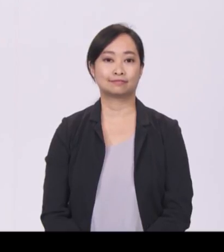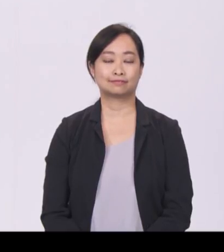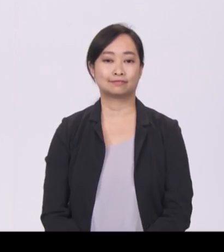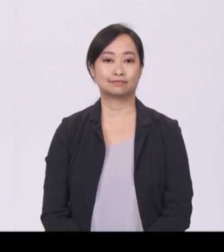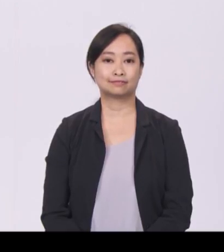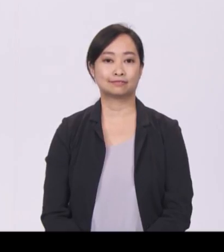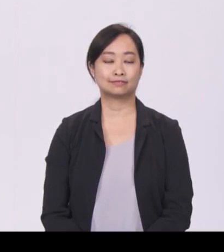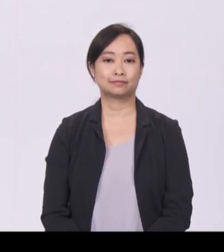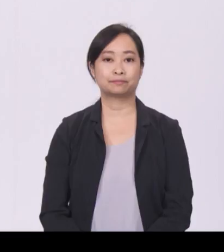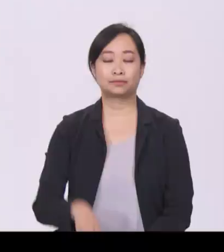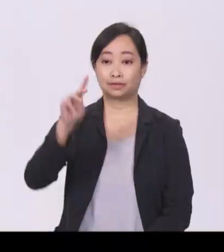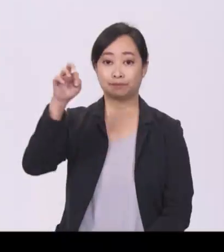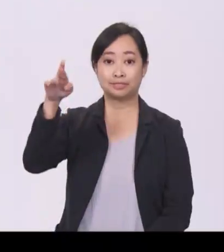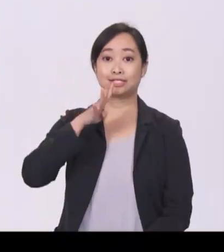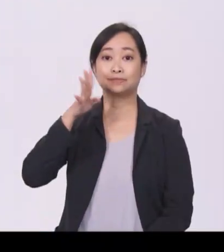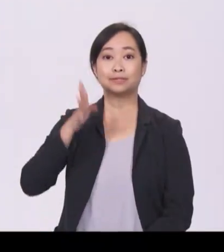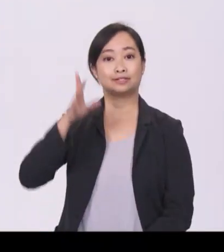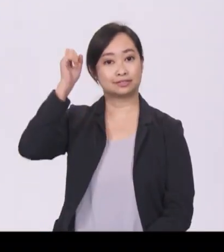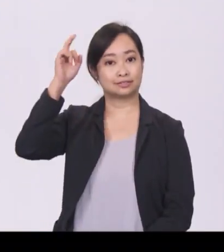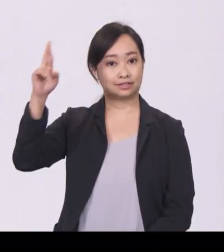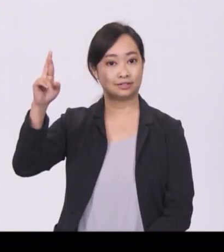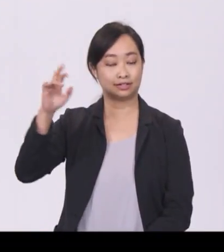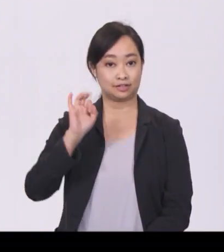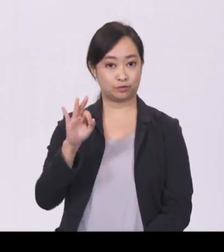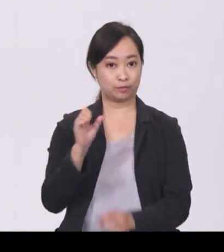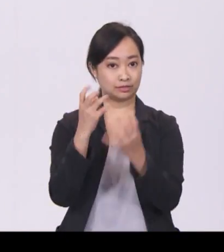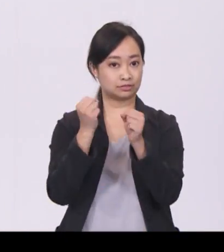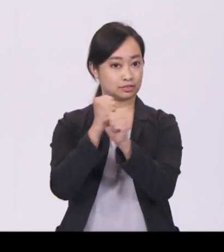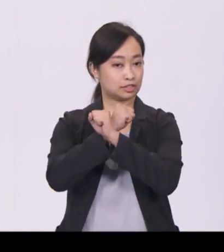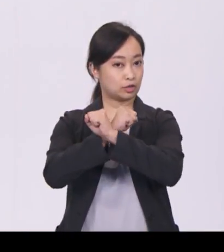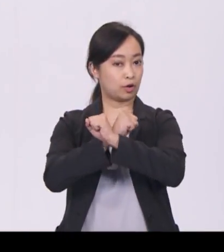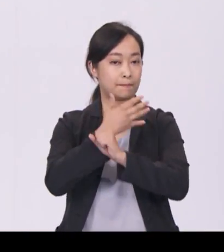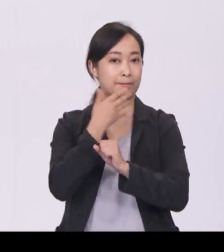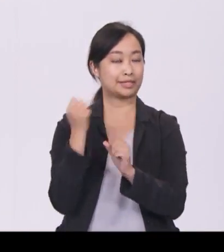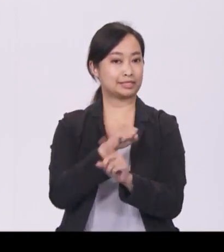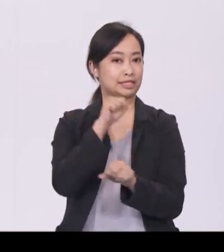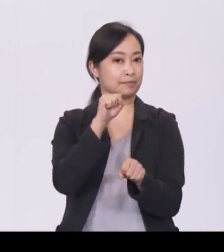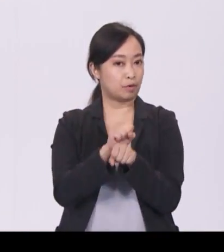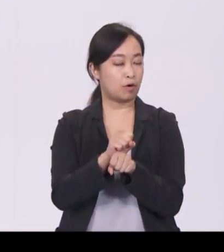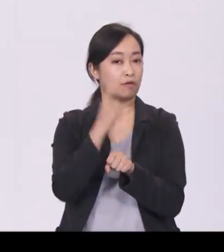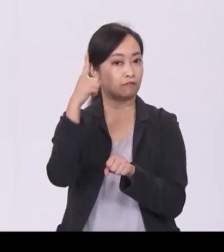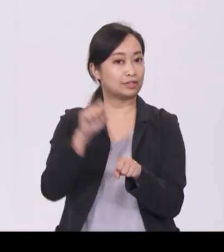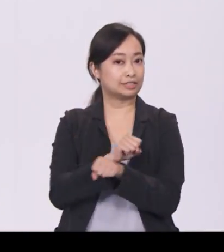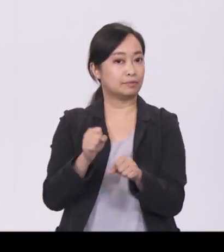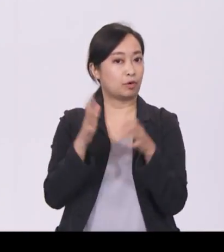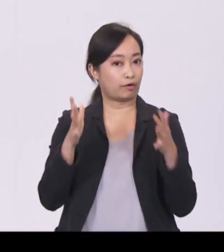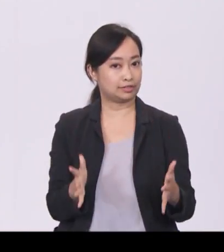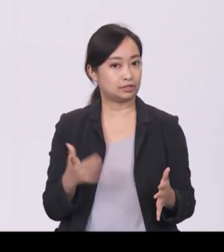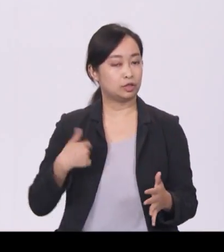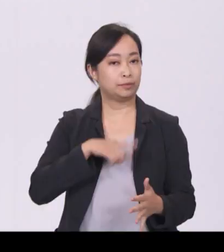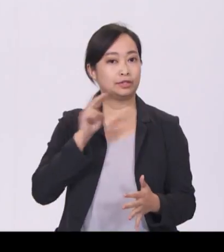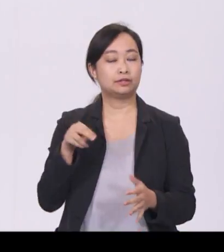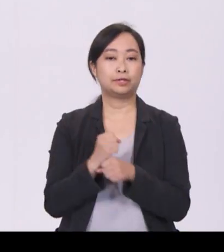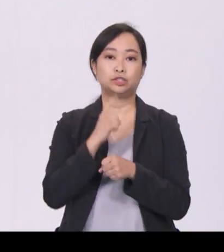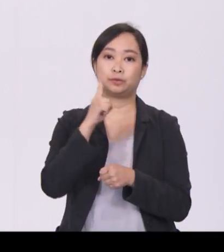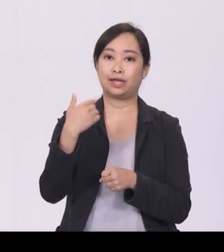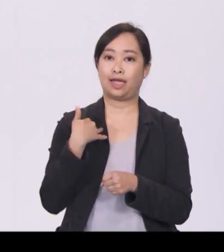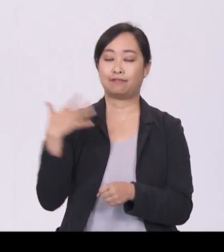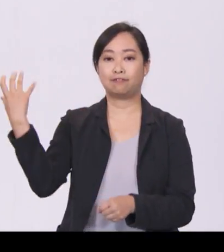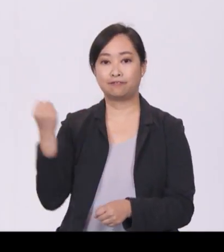Mr Speaker Sir, to secure a better Singapore for Singaporeans, to must ensure that we have the revenues and resources to do